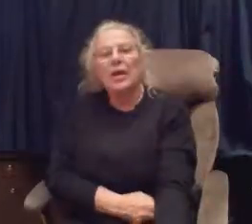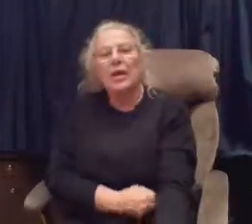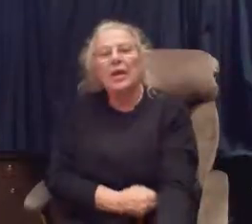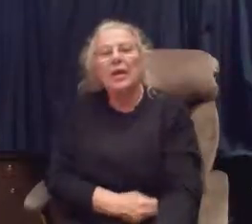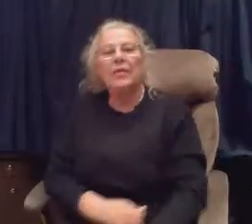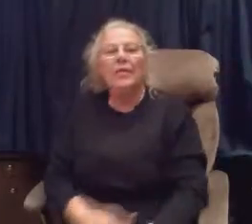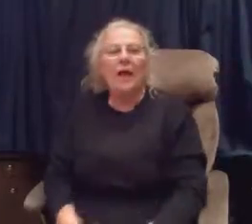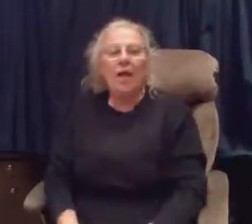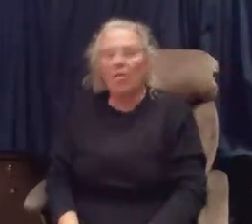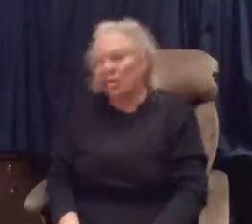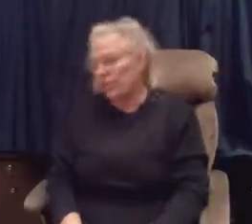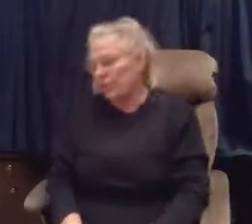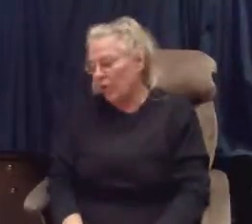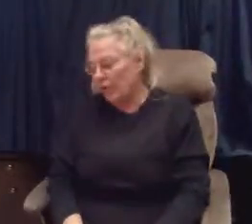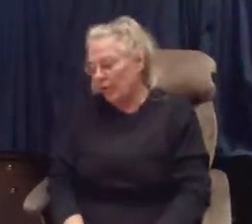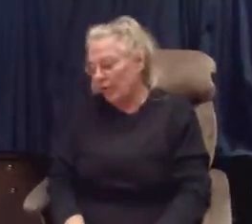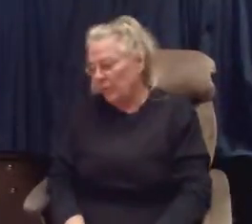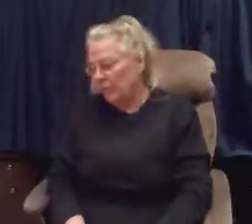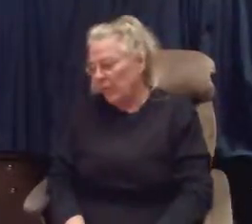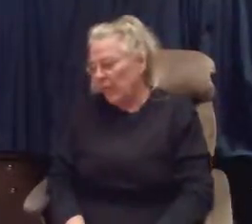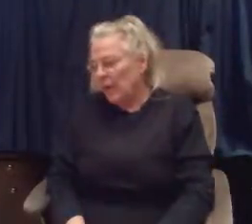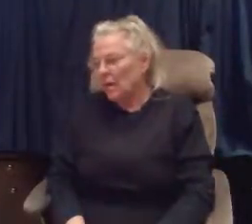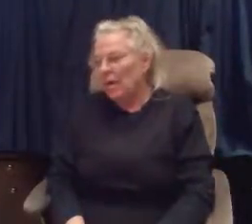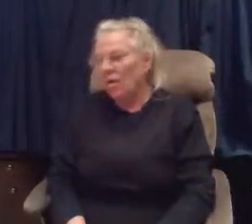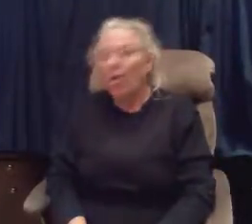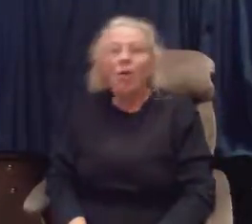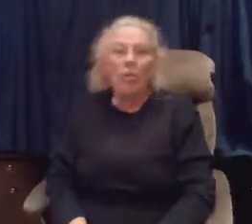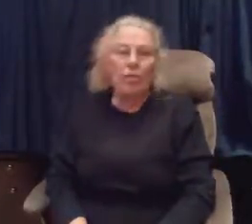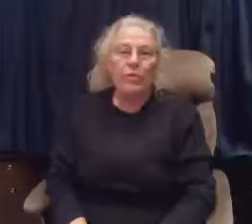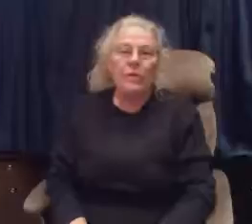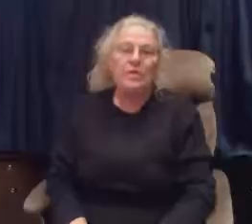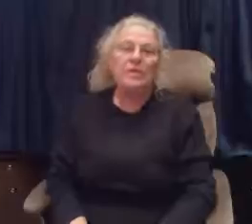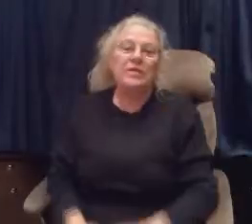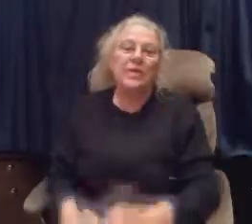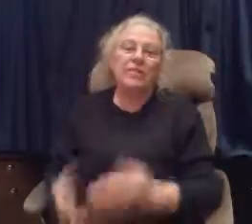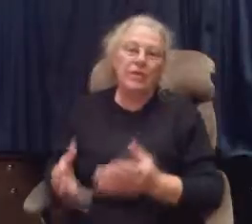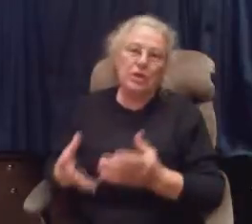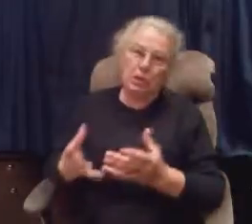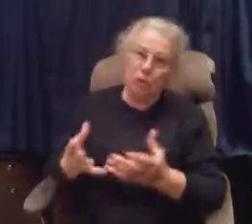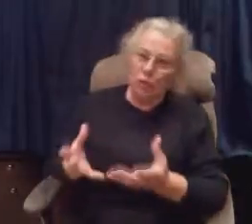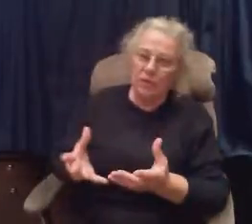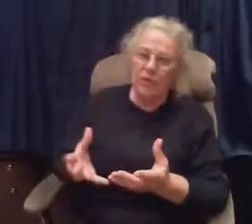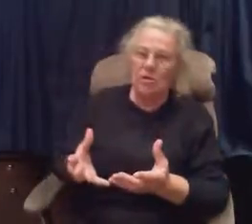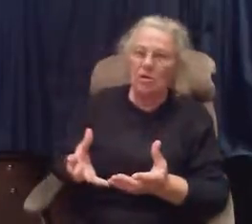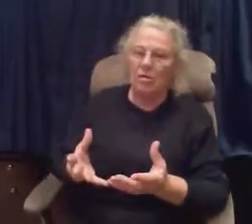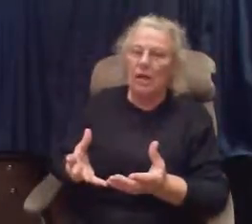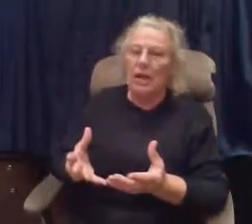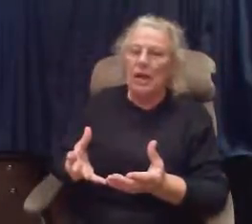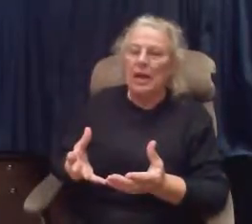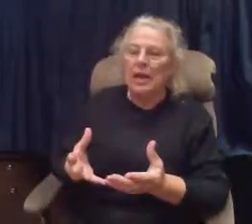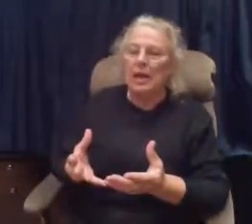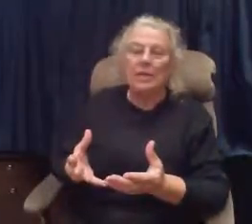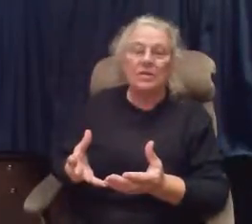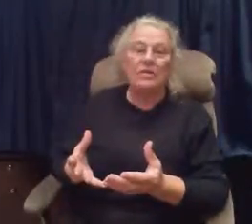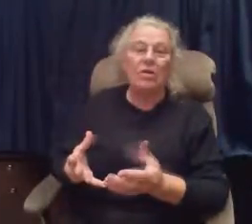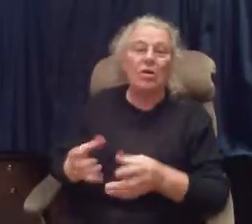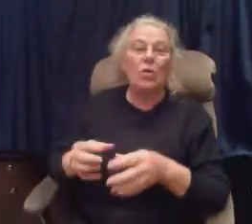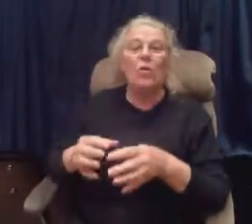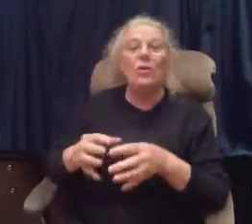In the Hour of Trial Now, although this is a very short song, it is a song with a